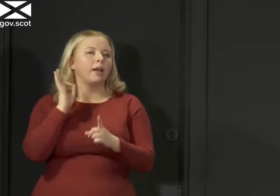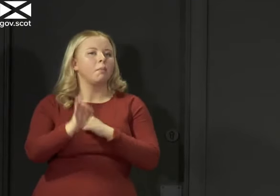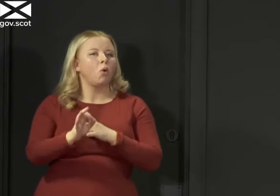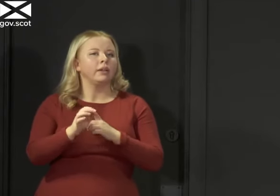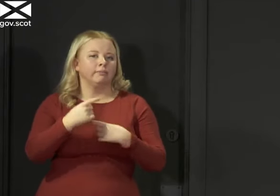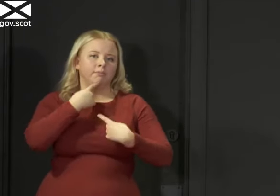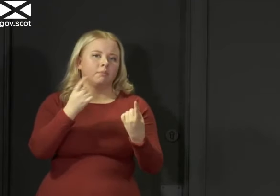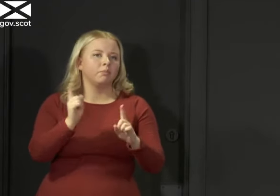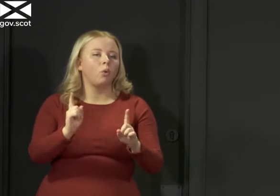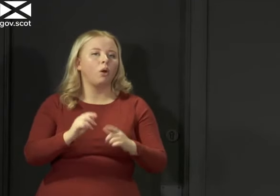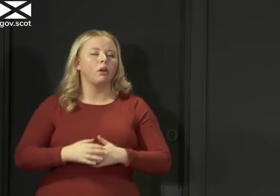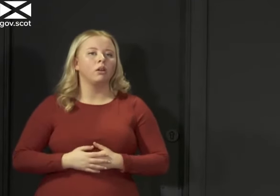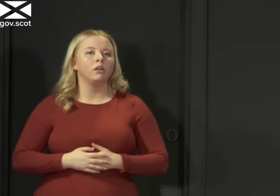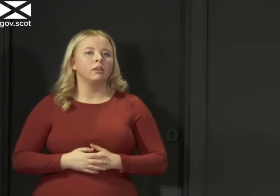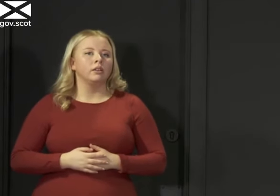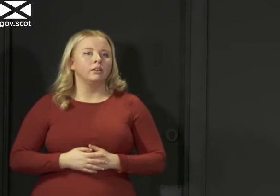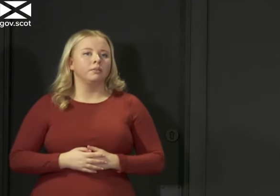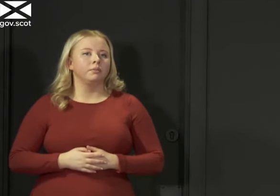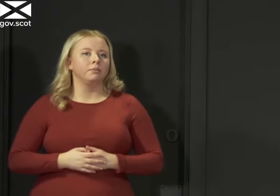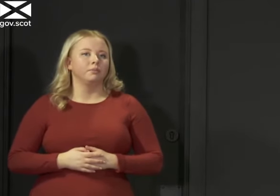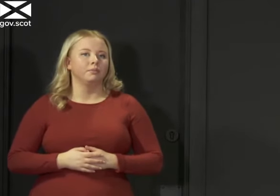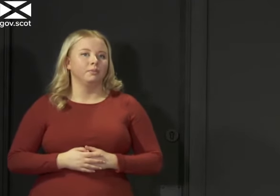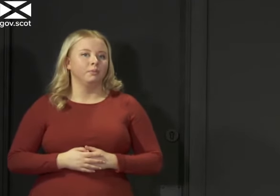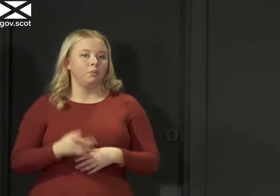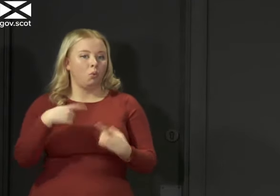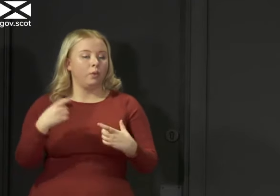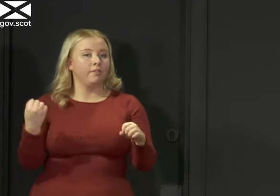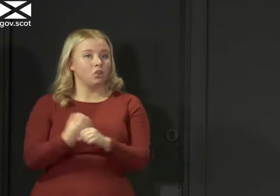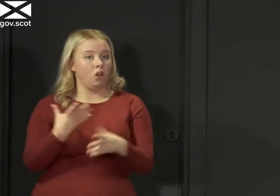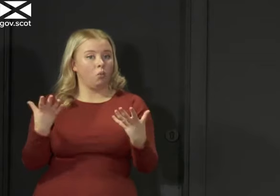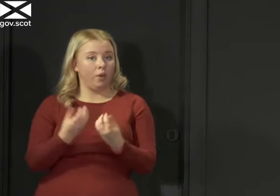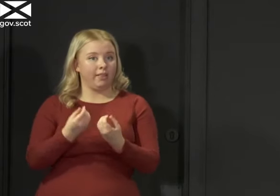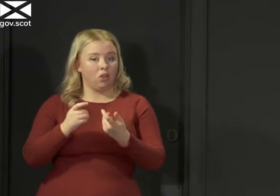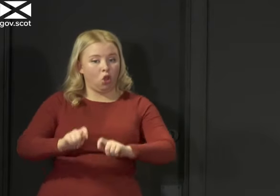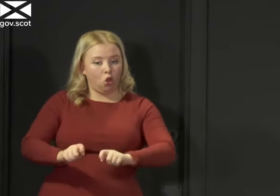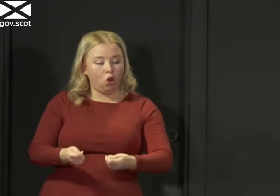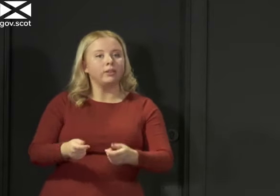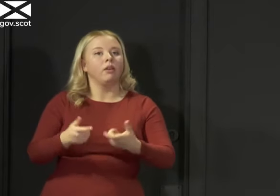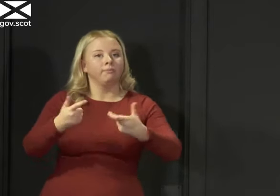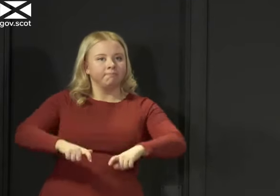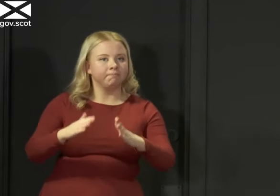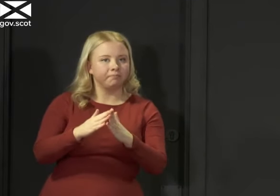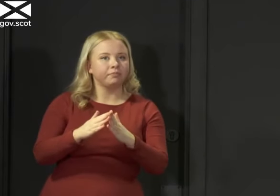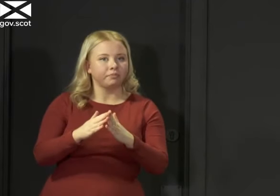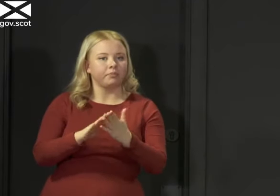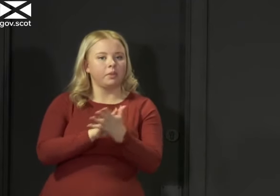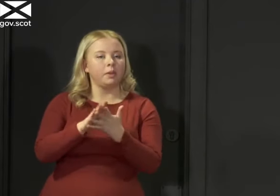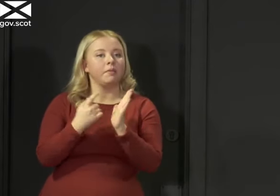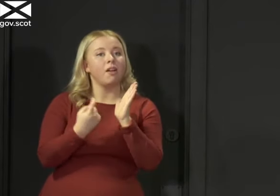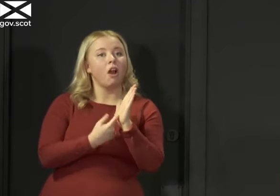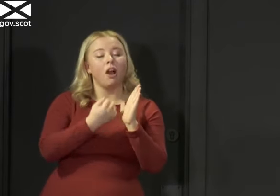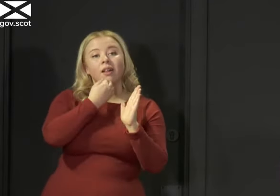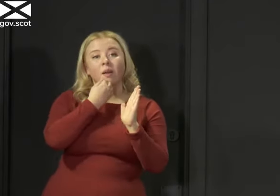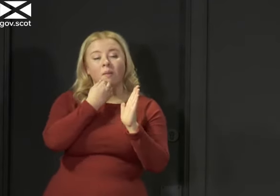there is that, you know, what we've done with lockdown has brought the R number from where it was at the start, which was